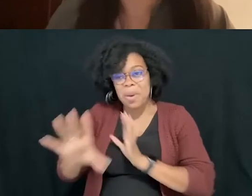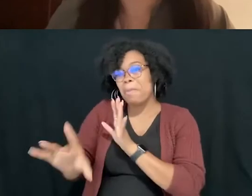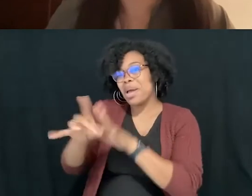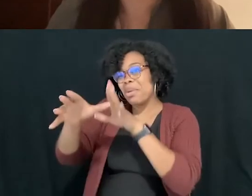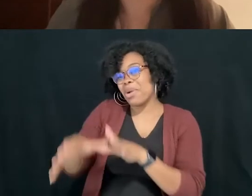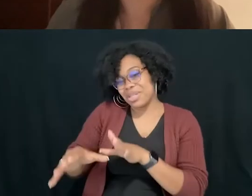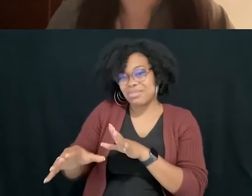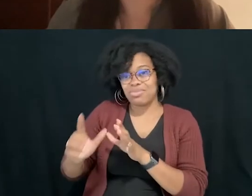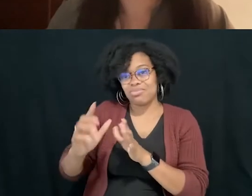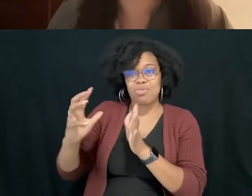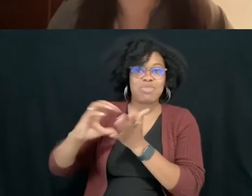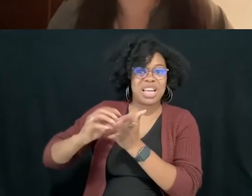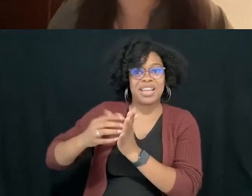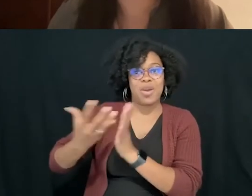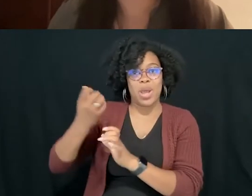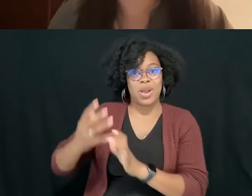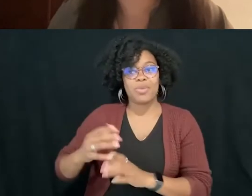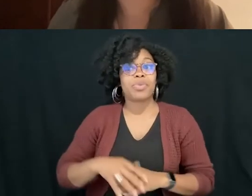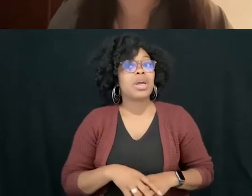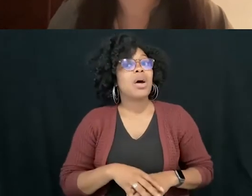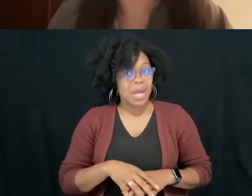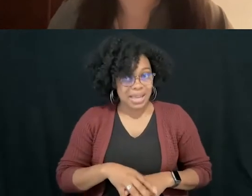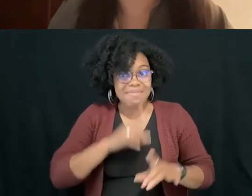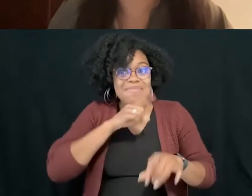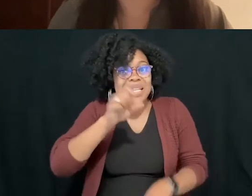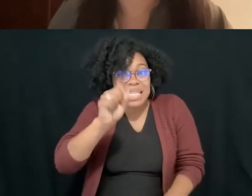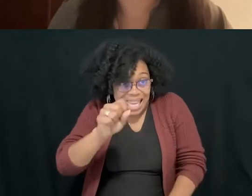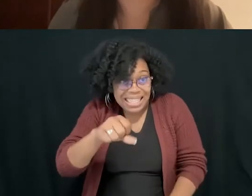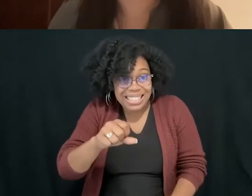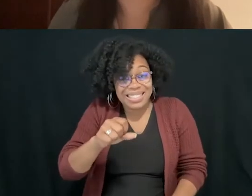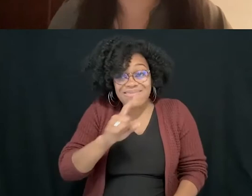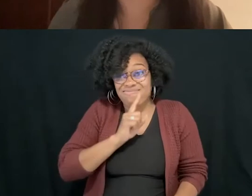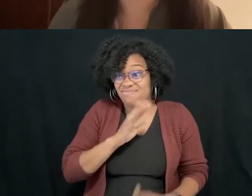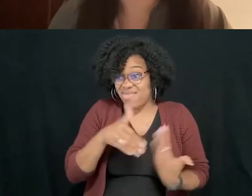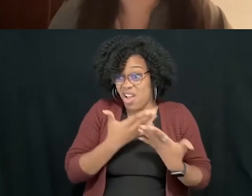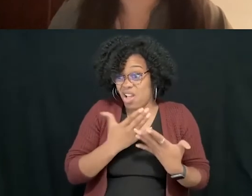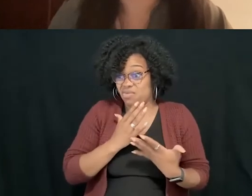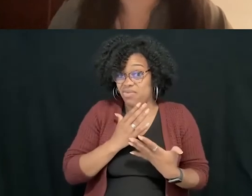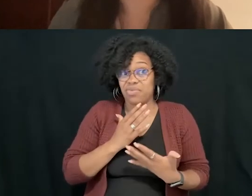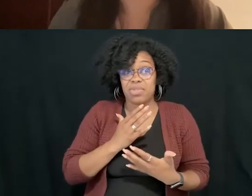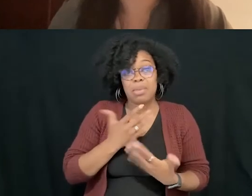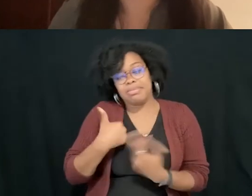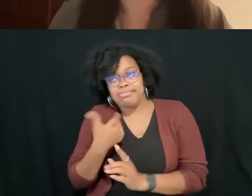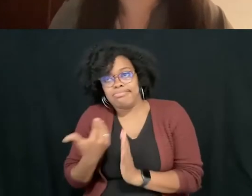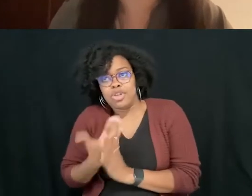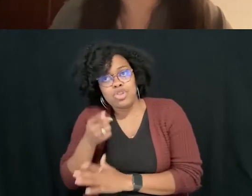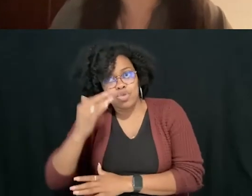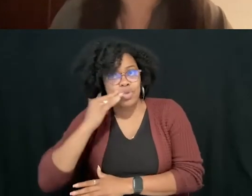Um, so the answer is yes. Yeah. So all of our books are, uh, I mean, the UNOSX just came out, so it's, uh, I don't know if it's